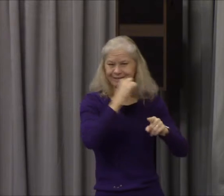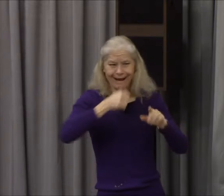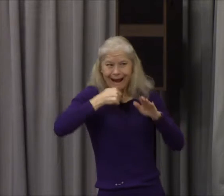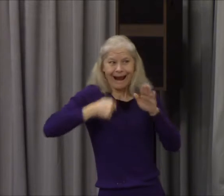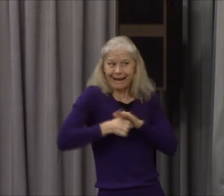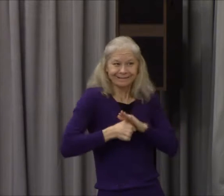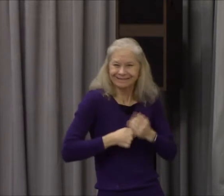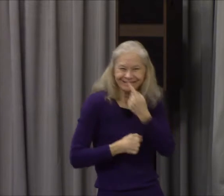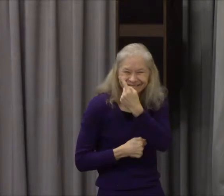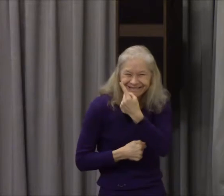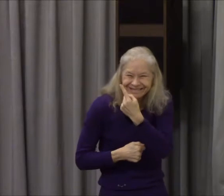We'll come back to Moses.